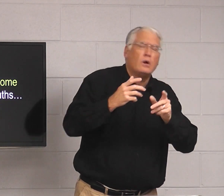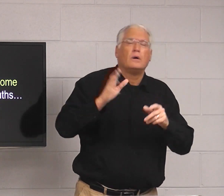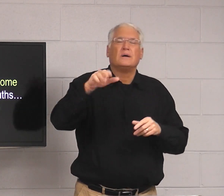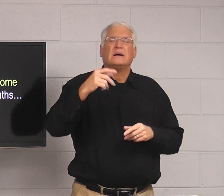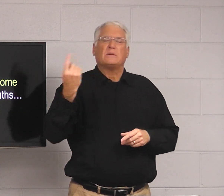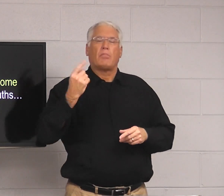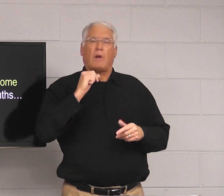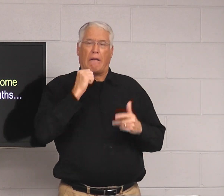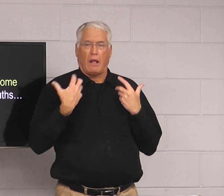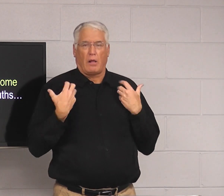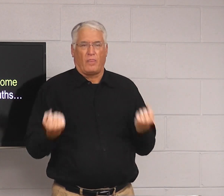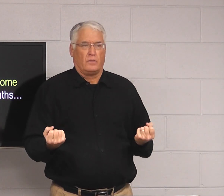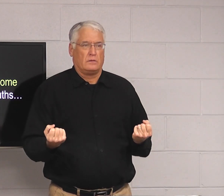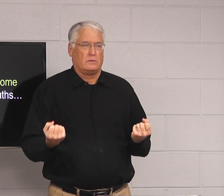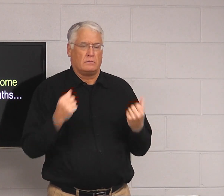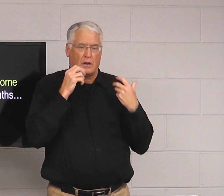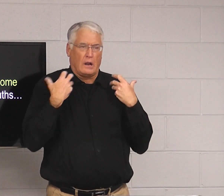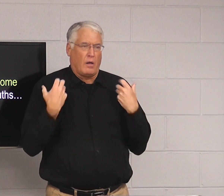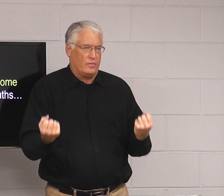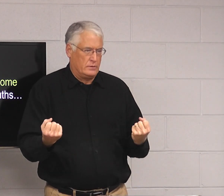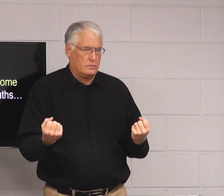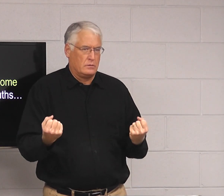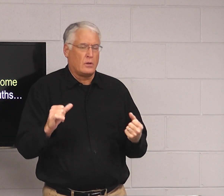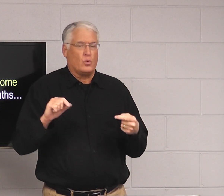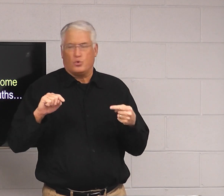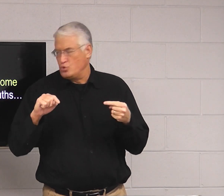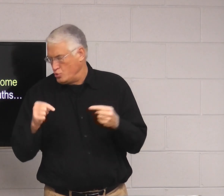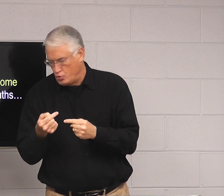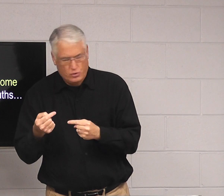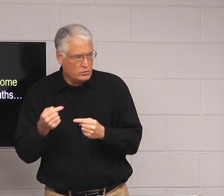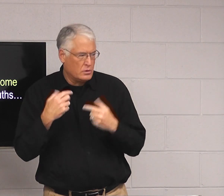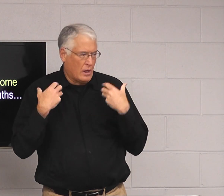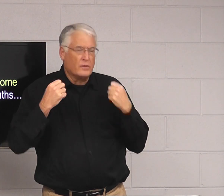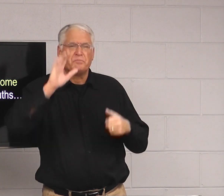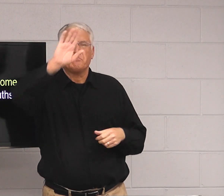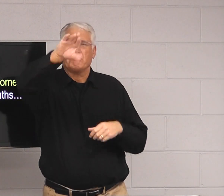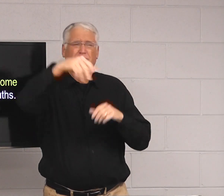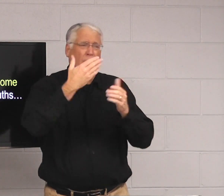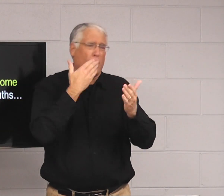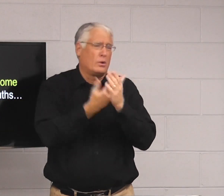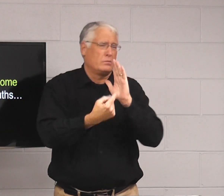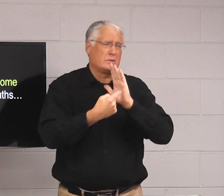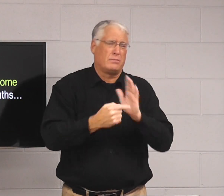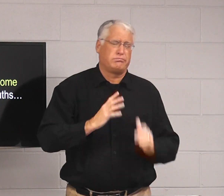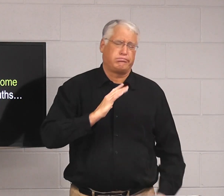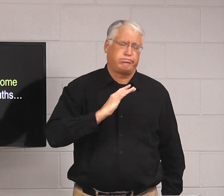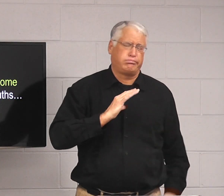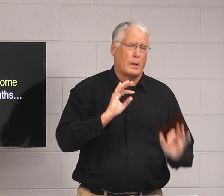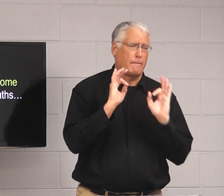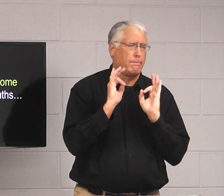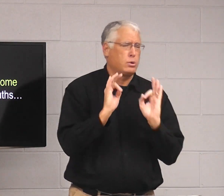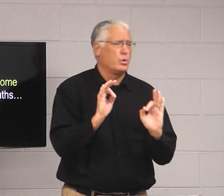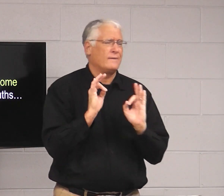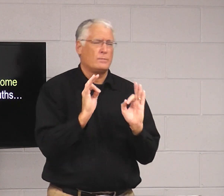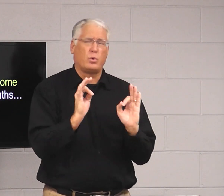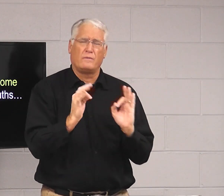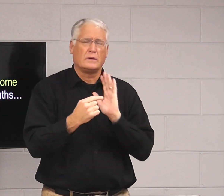bad, inappropriate words is something that's not healthy. It's offensive and hurtful. So, good, perfect